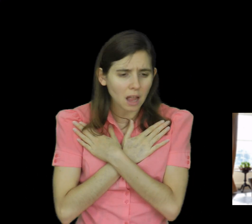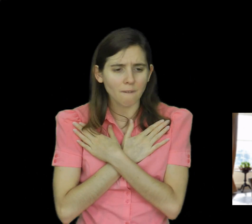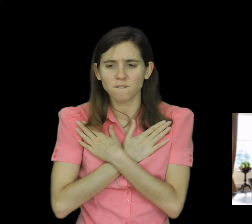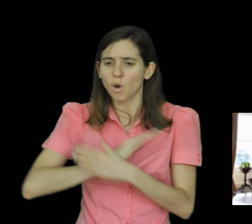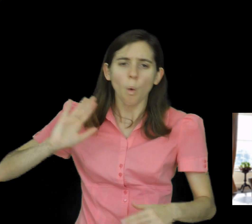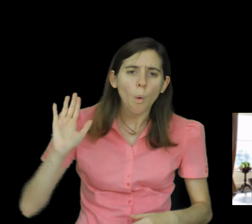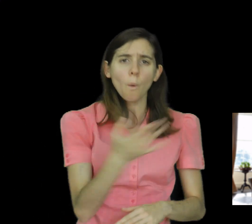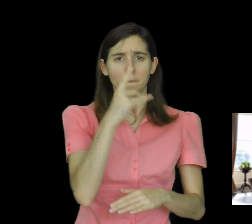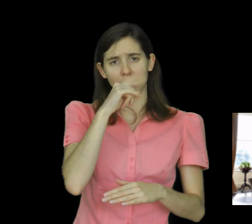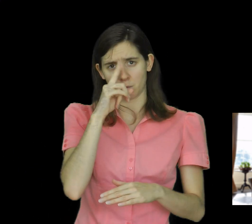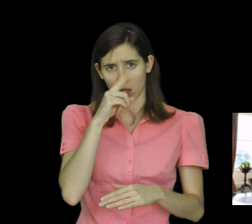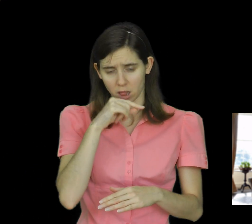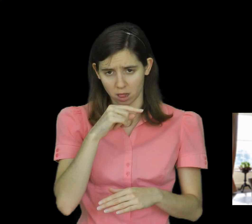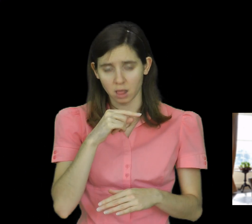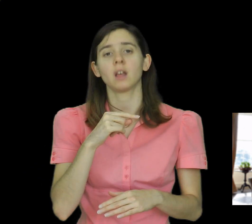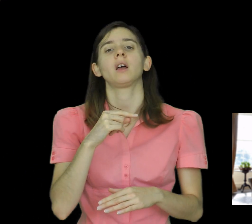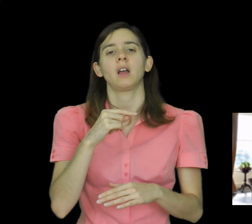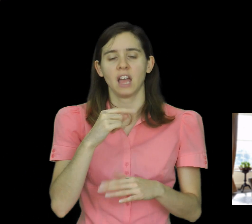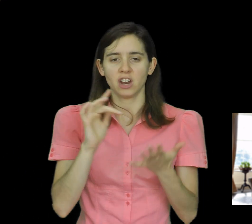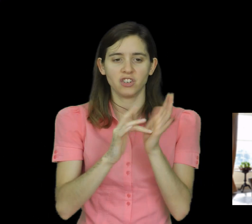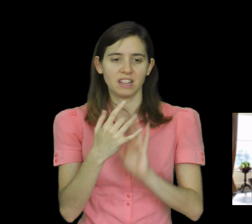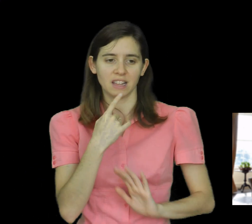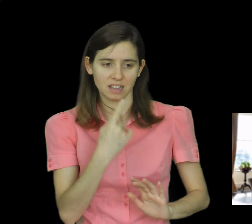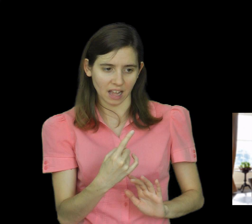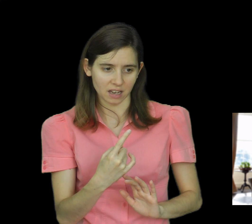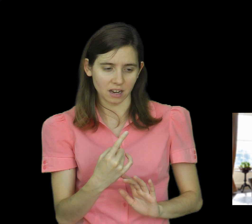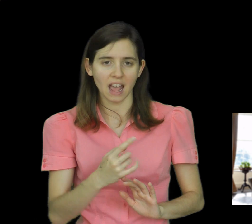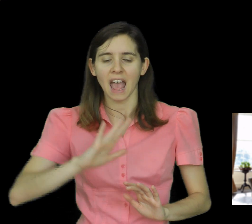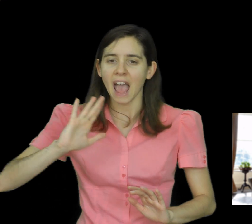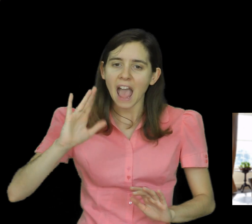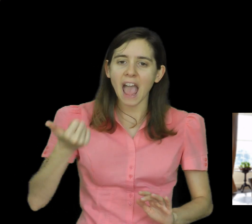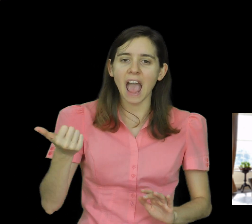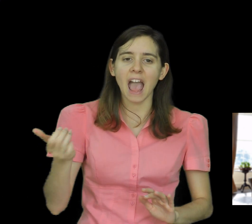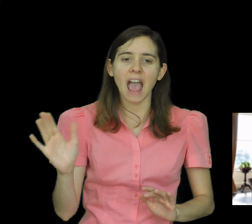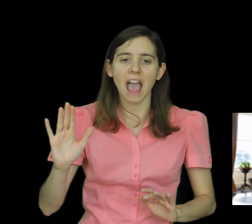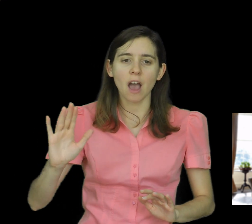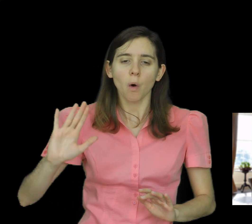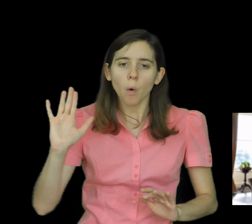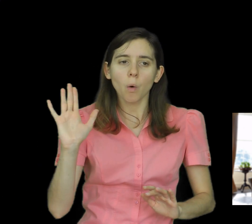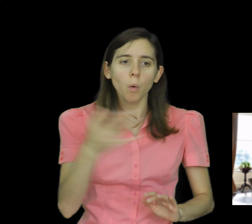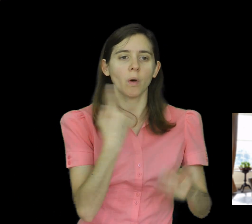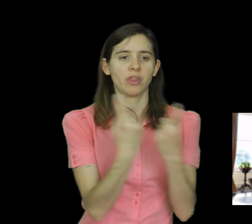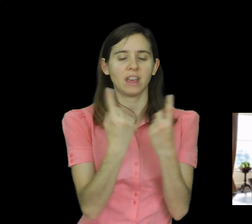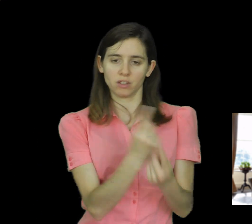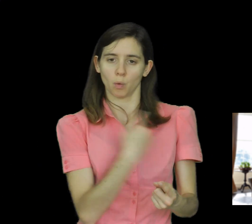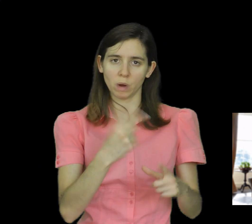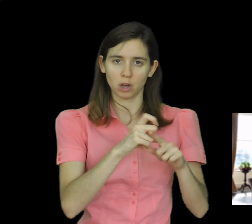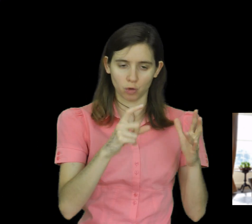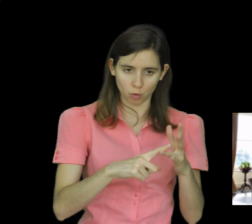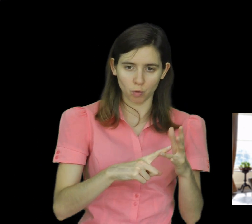human race that Jesus basically said that anything we do for or against one another is as if we